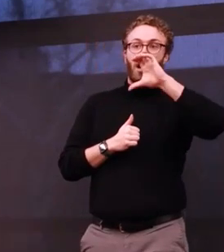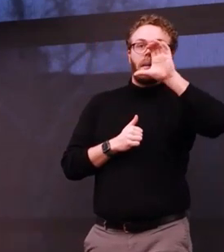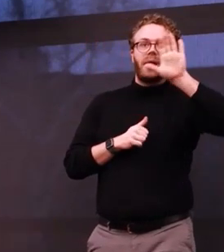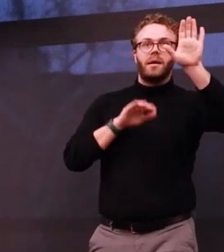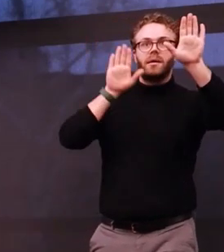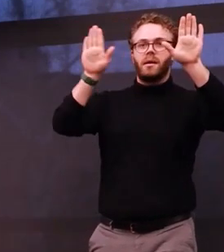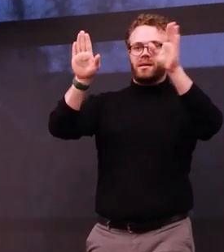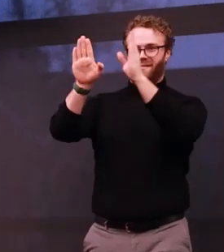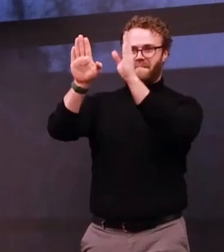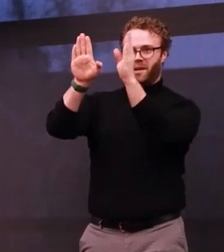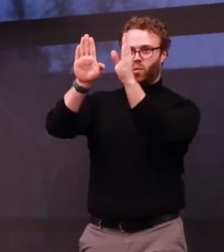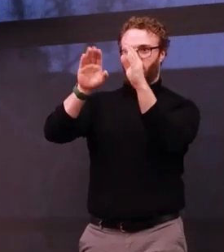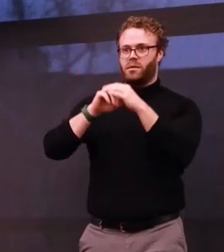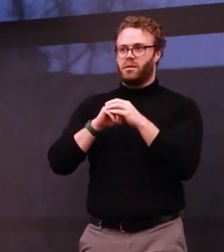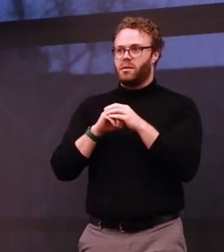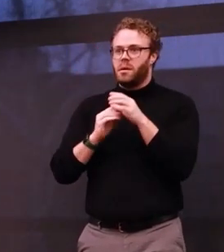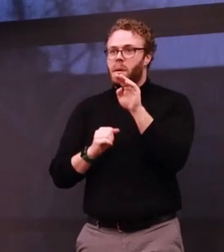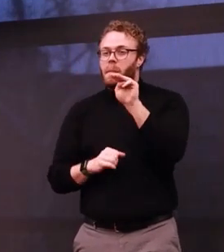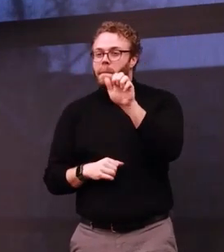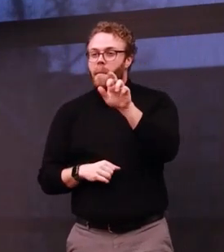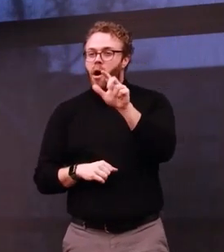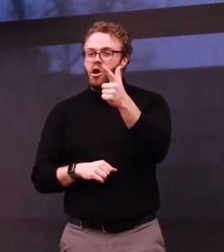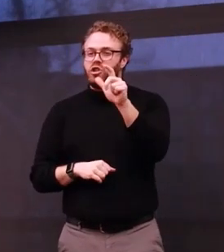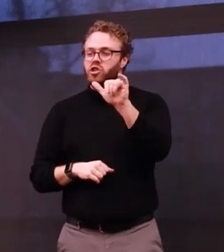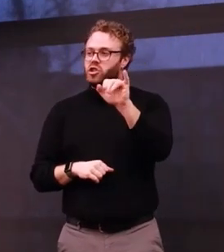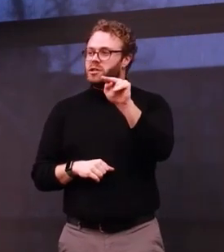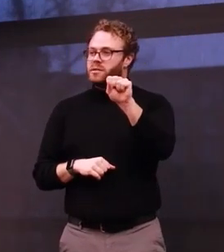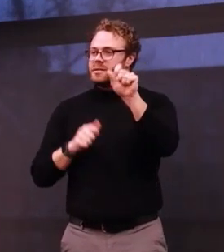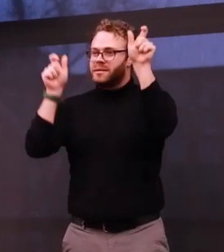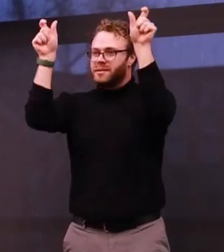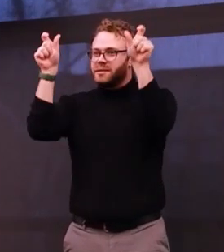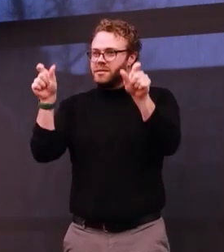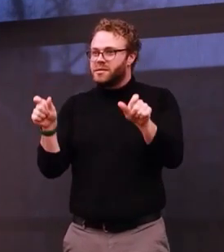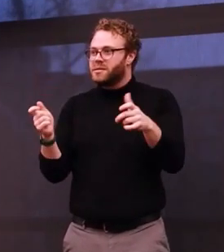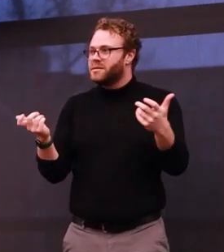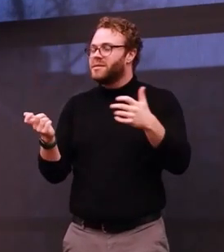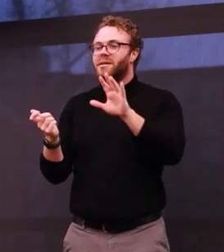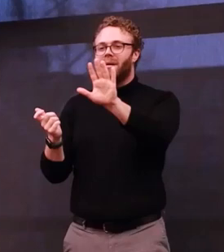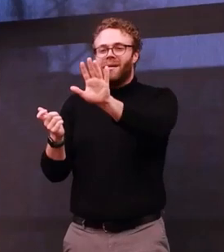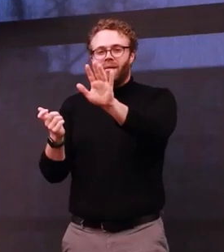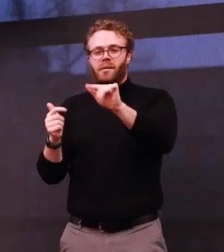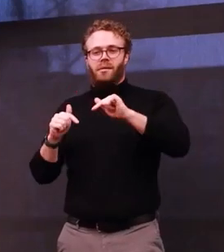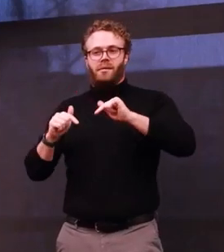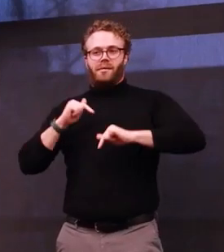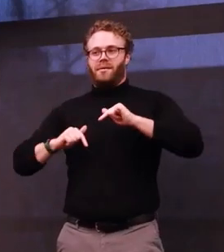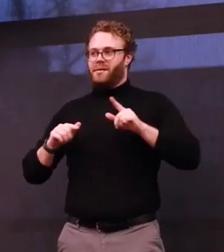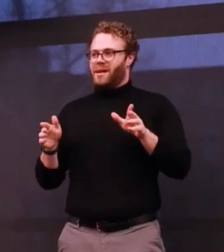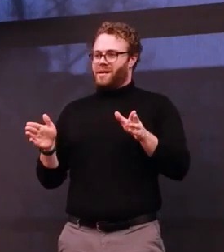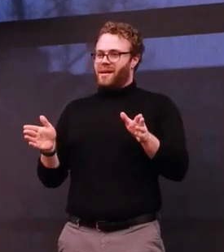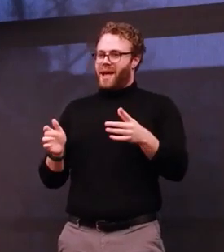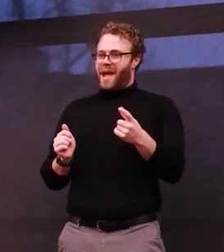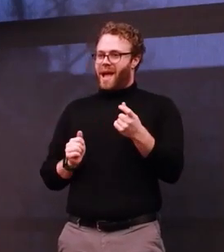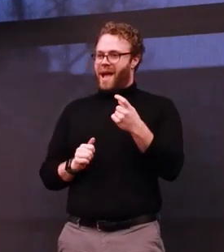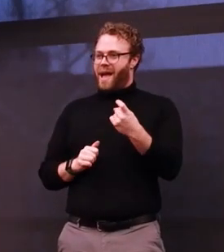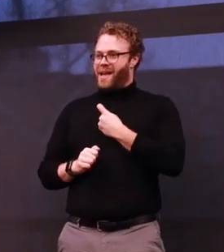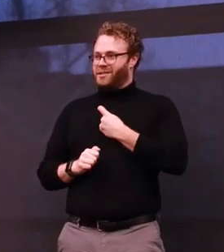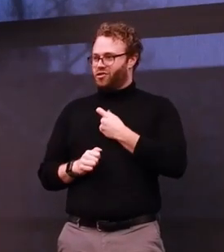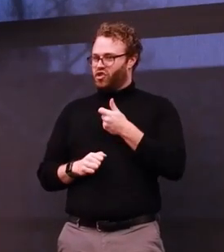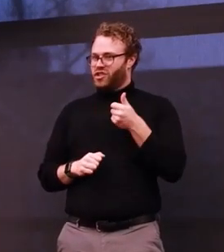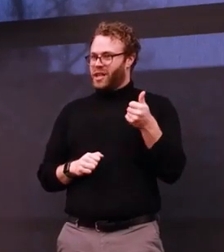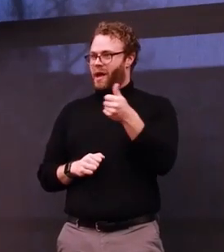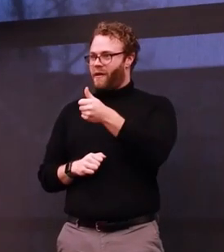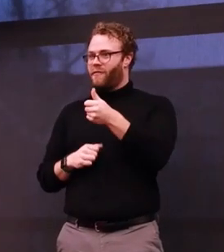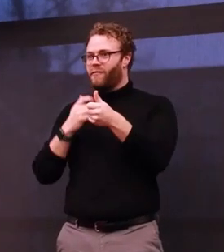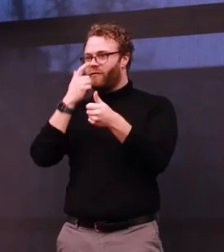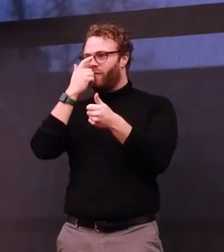even margins. But, I would invite you to ask yourself, what if between the